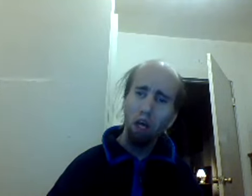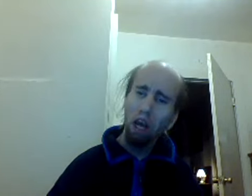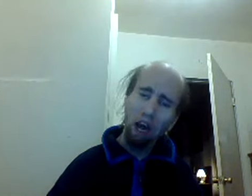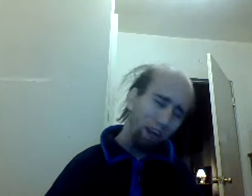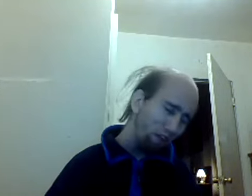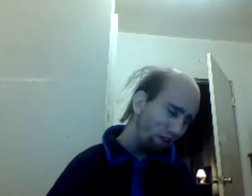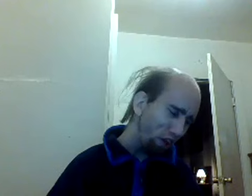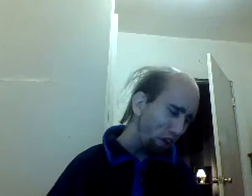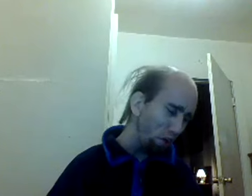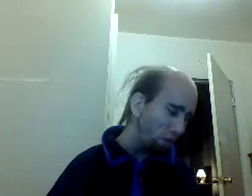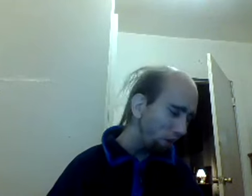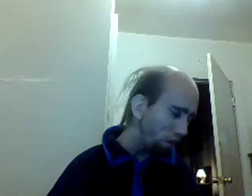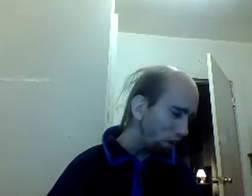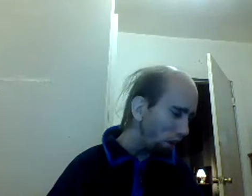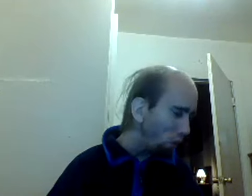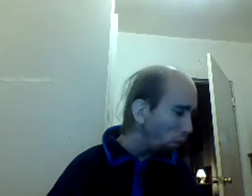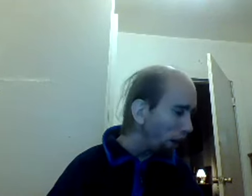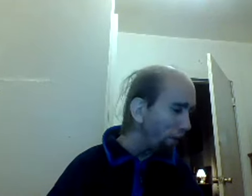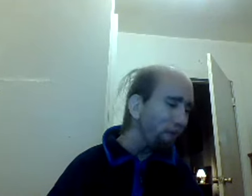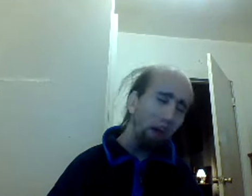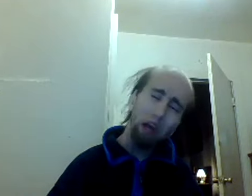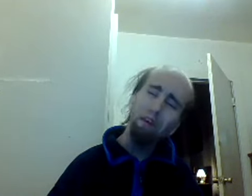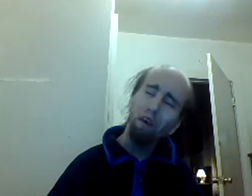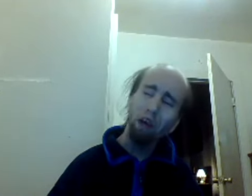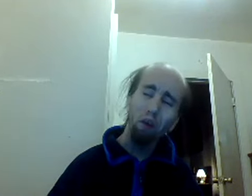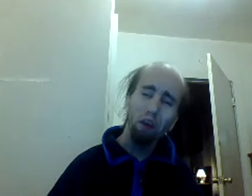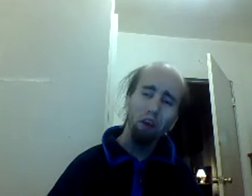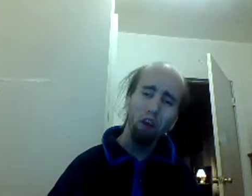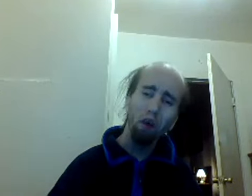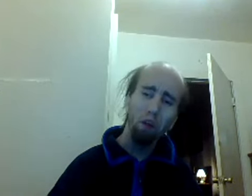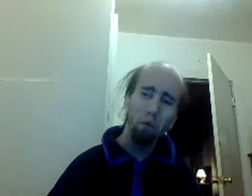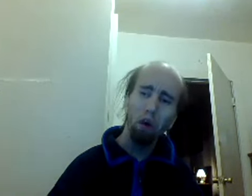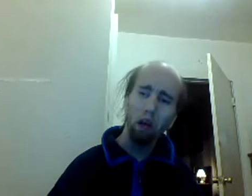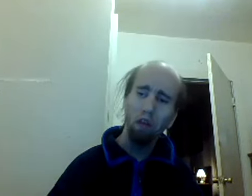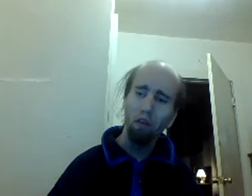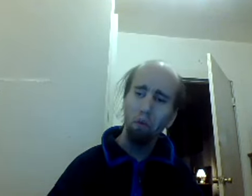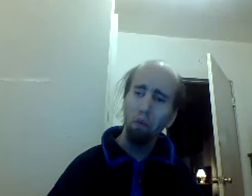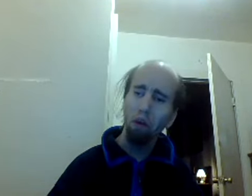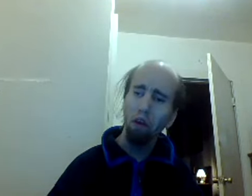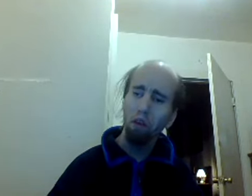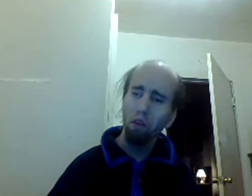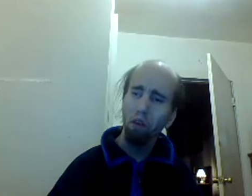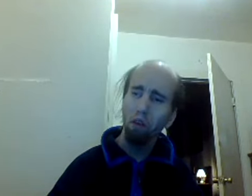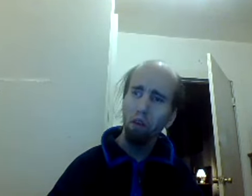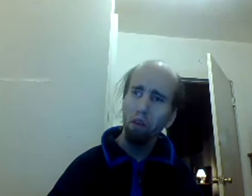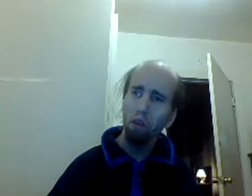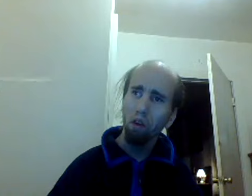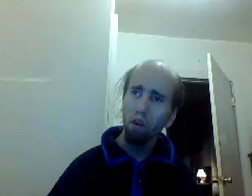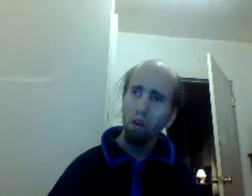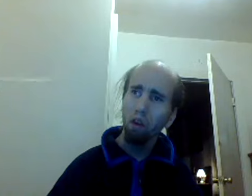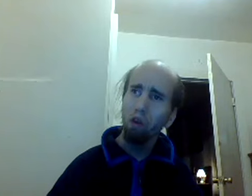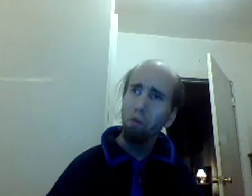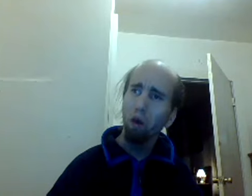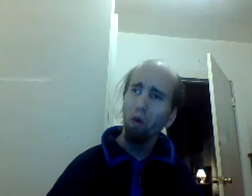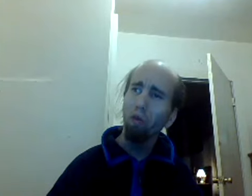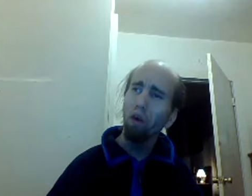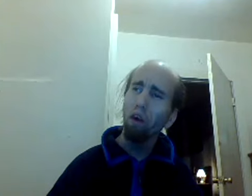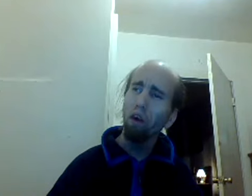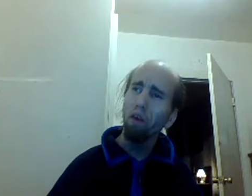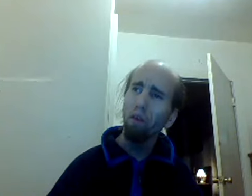and yeah I can see where financially it would need to come into play at some point but ultimately